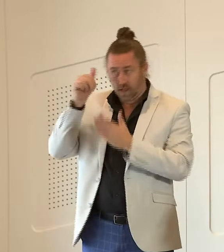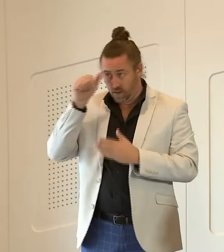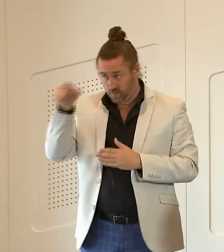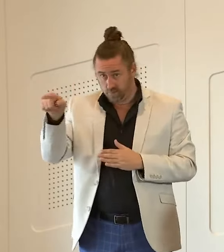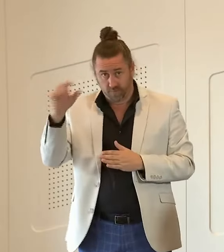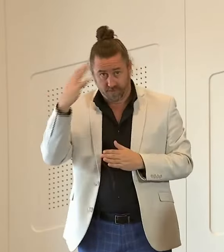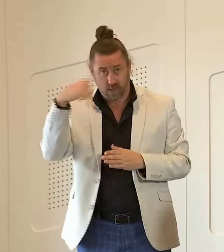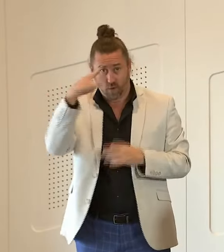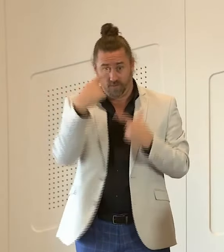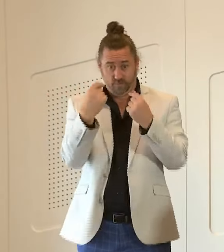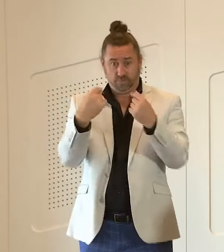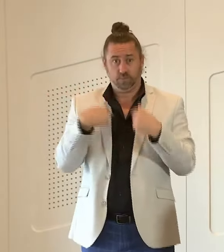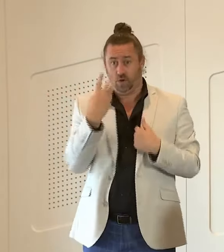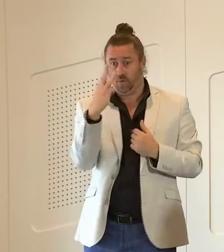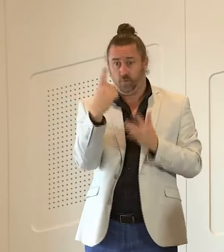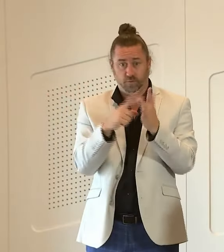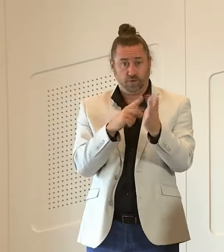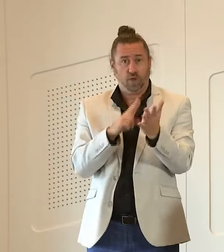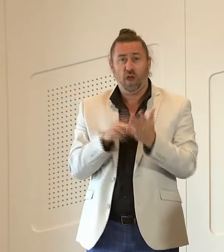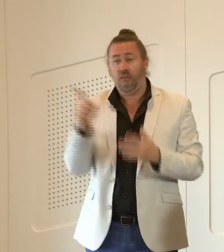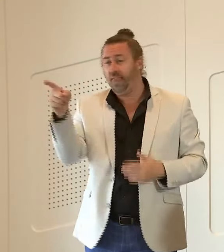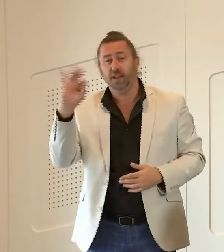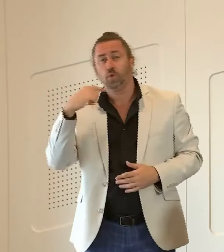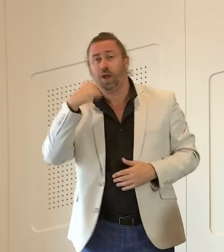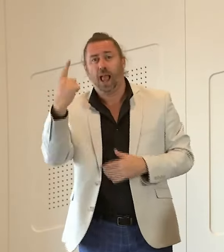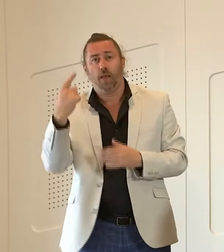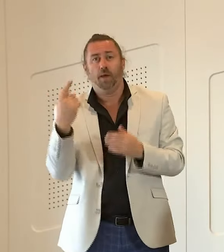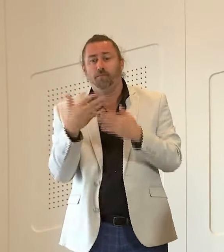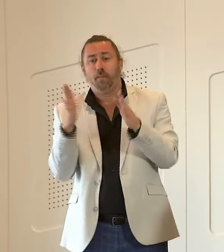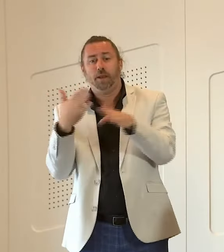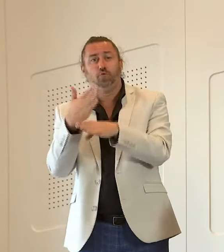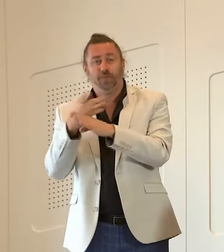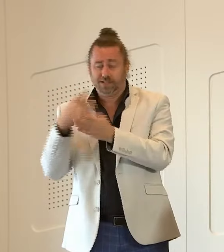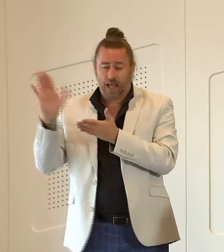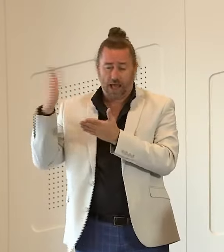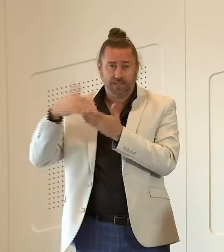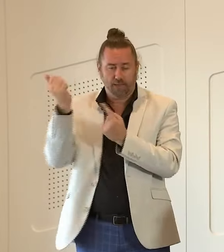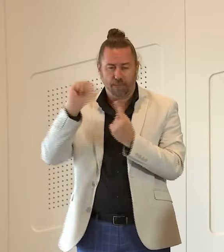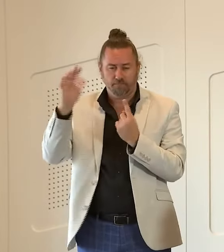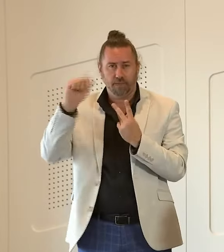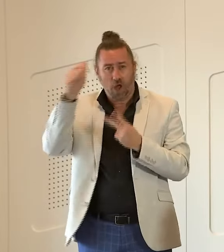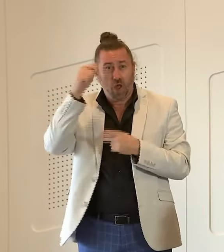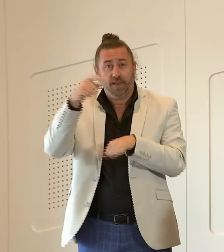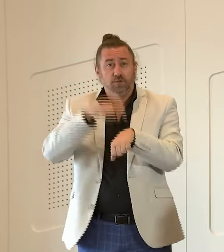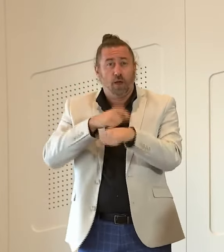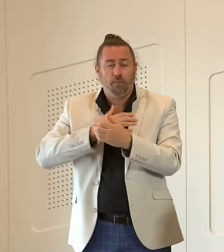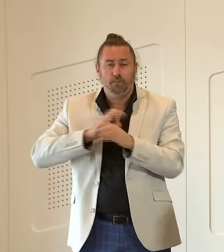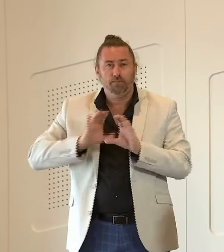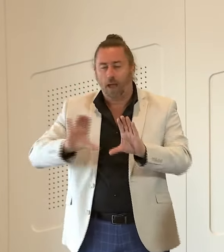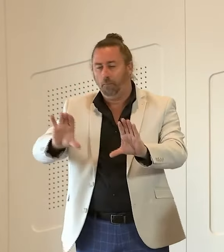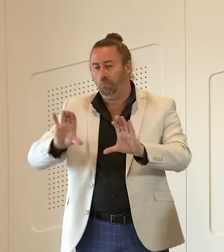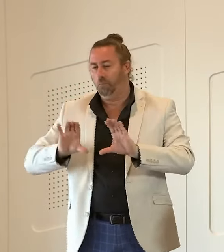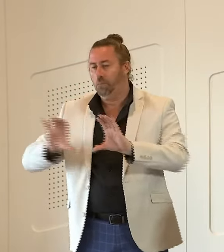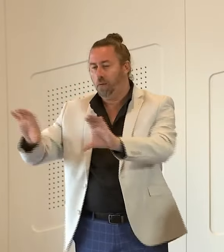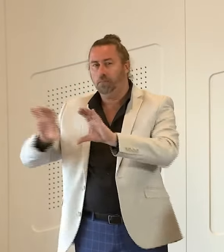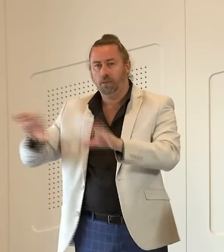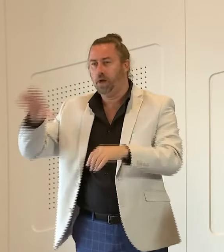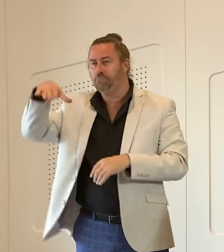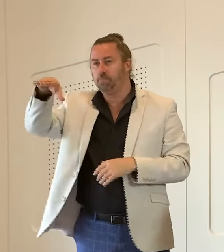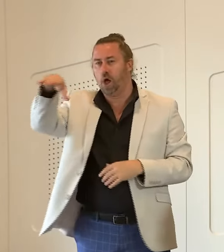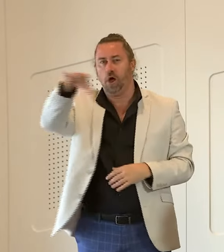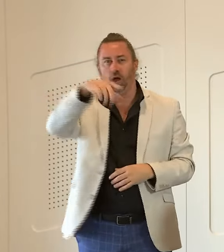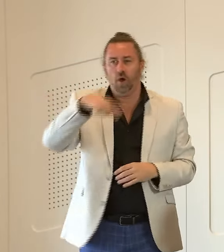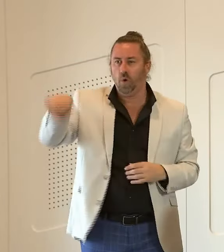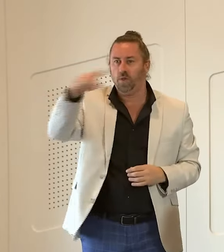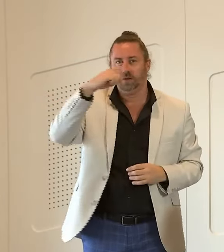very clear they didn't care about public servants they sacked them go and speak to any public servant that was sacked during that time and the